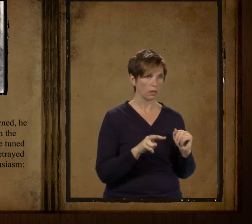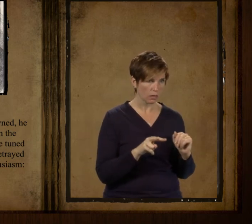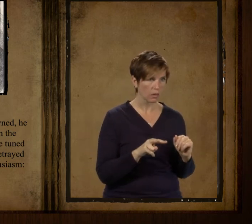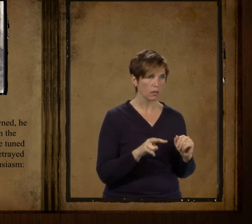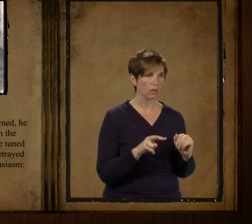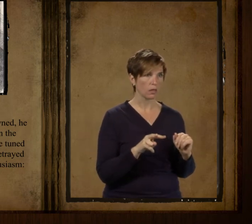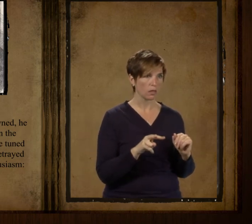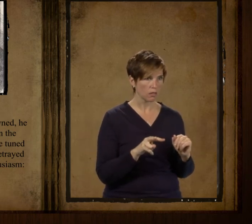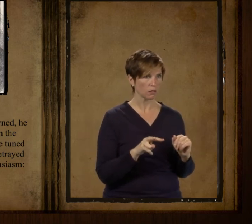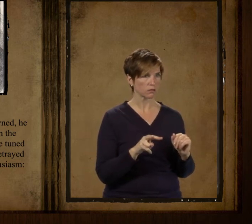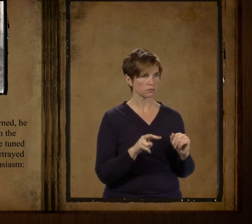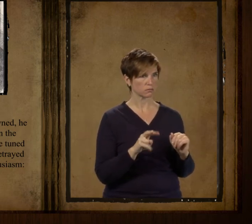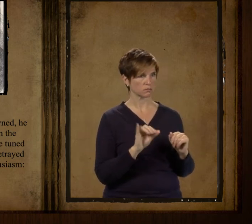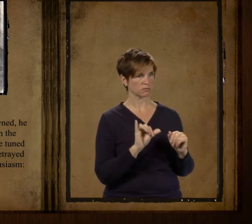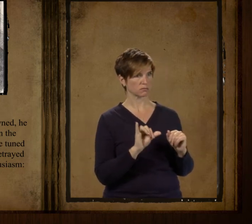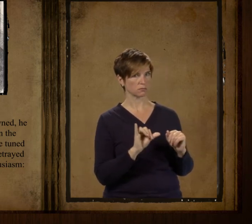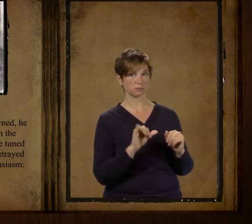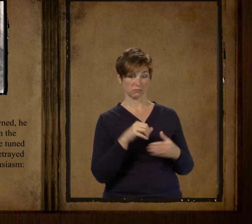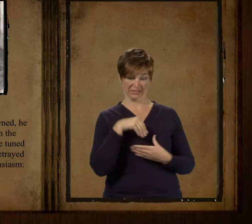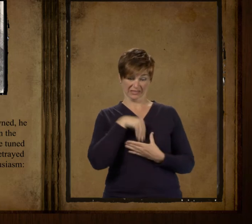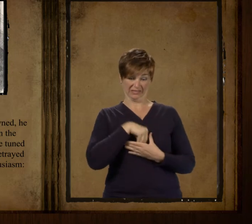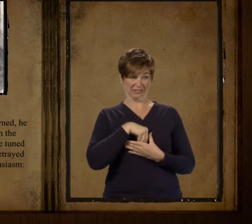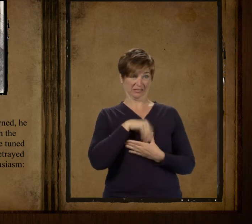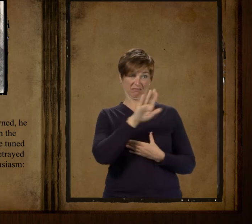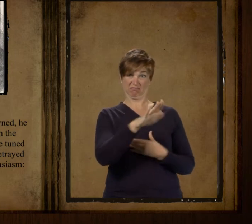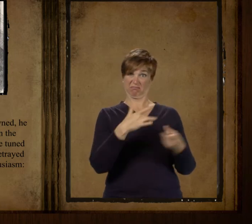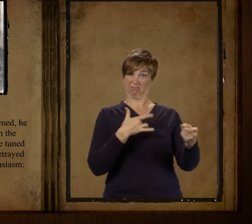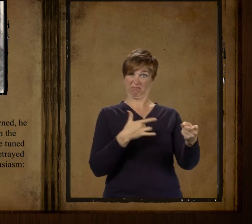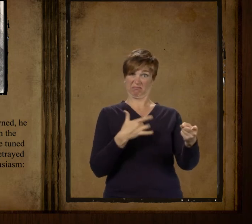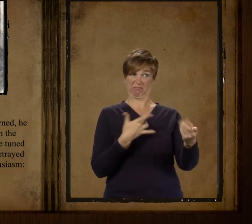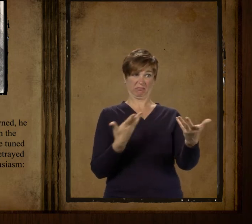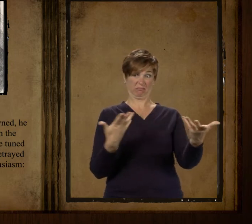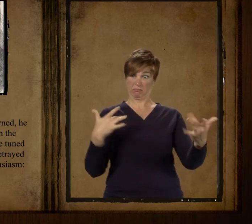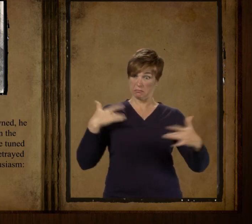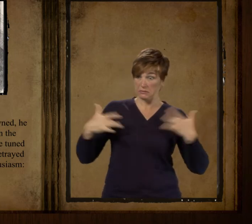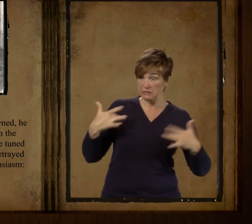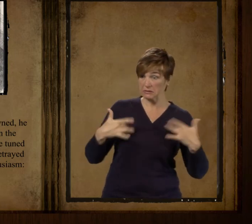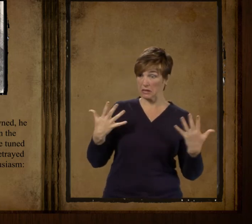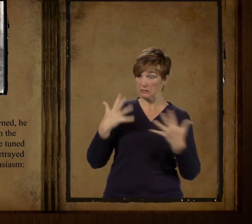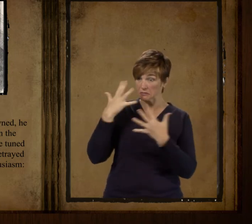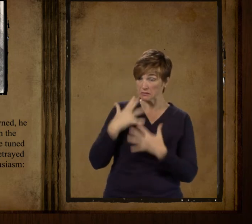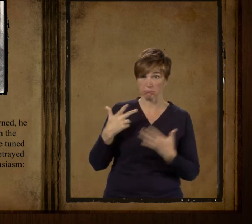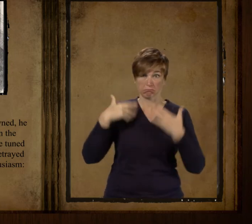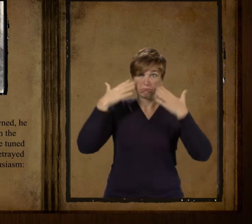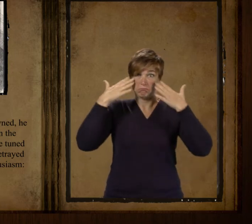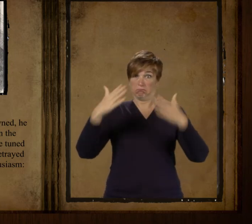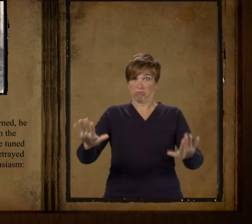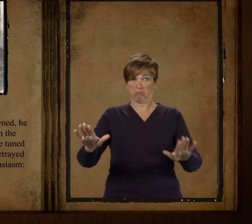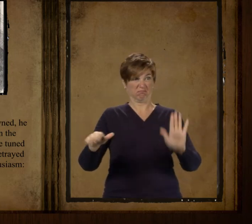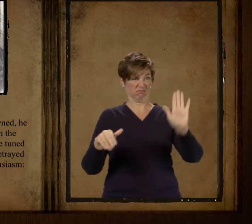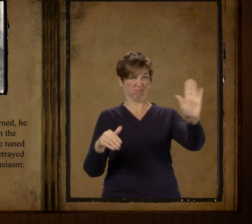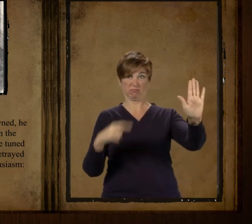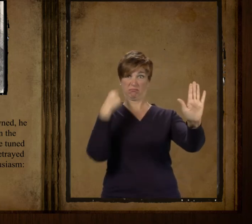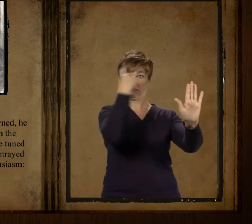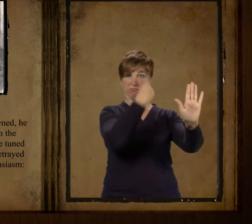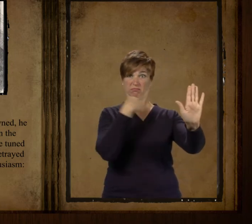to which he tuned the initial sentence. He never betrayed the slightest suspicion of enthusiasm.